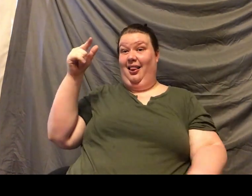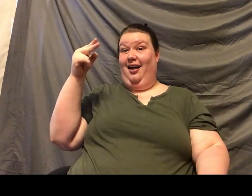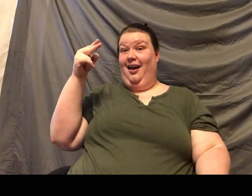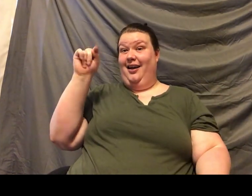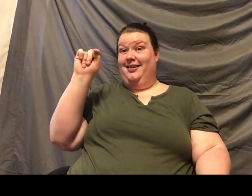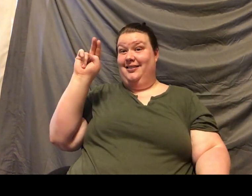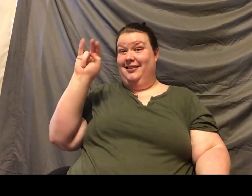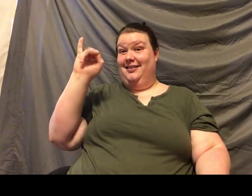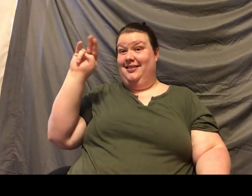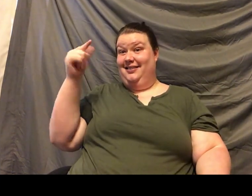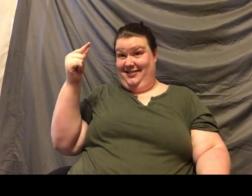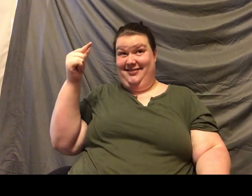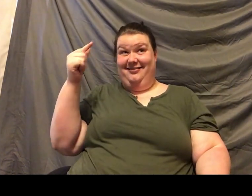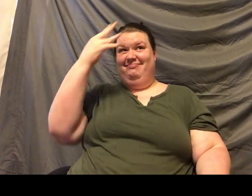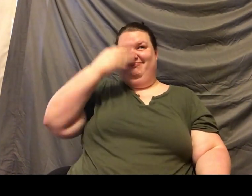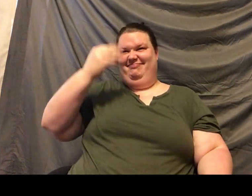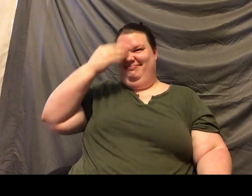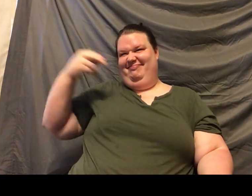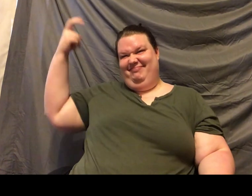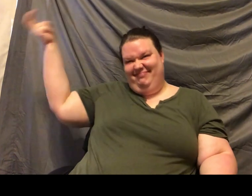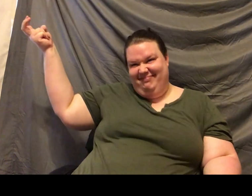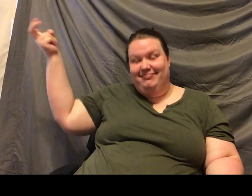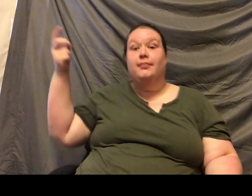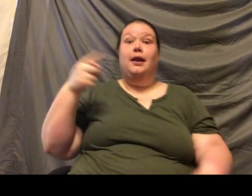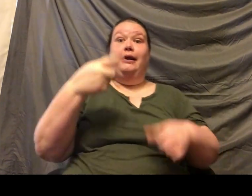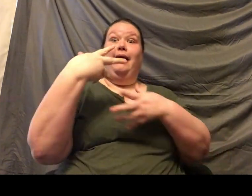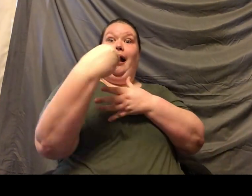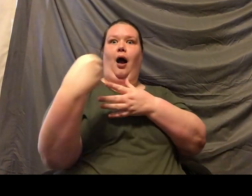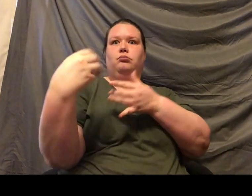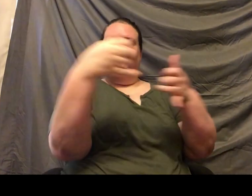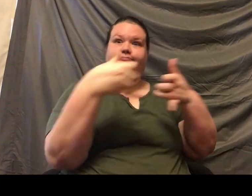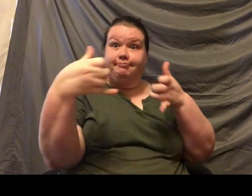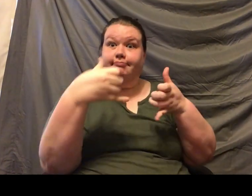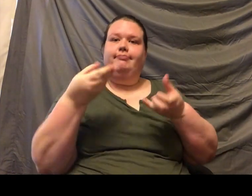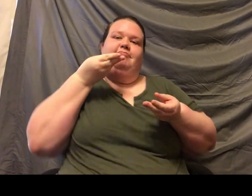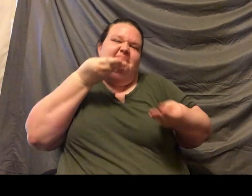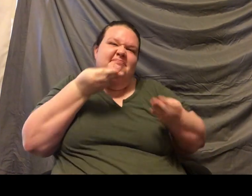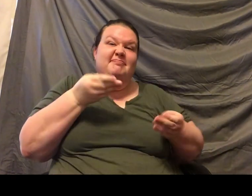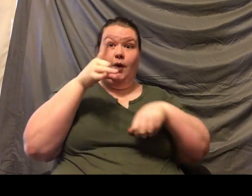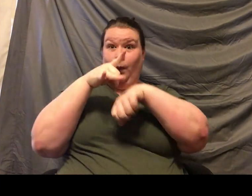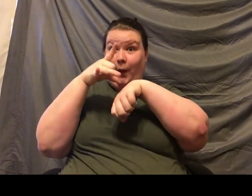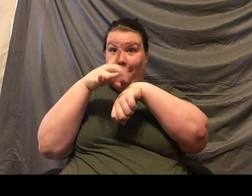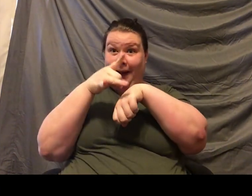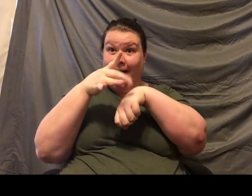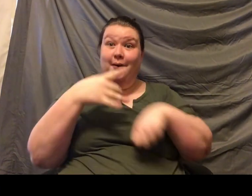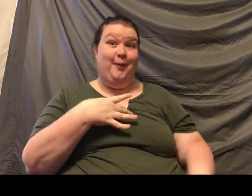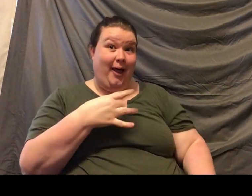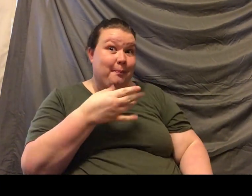Mo. All right. So I'm going to give him a little bit of food while he's out. Got some watermelon for him. How's that, buddy? Is that